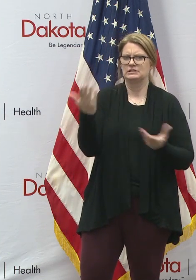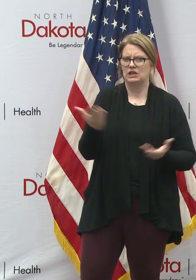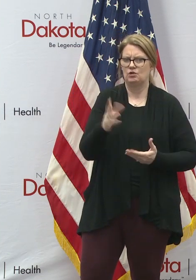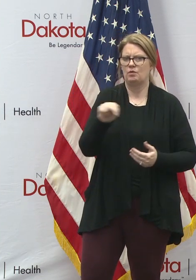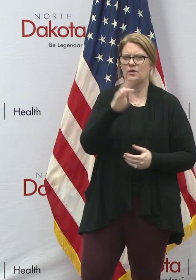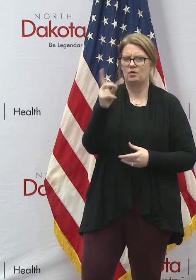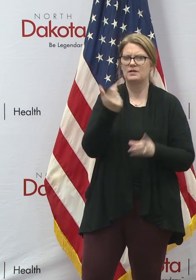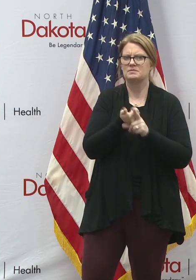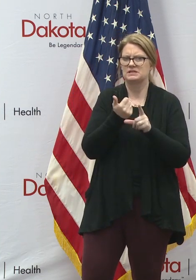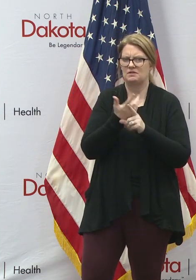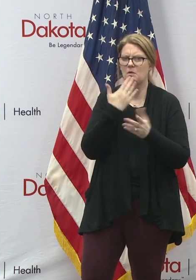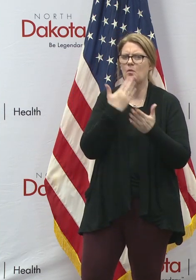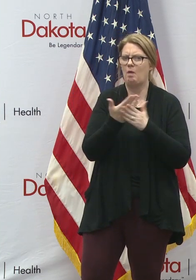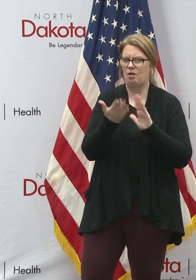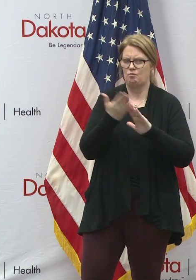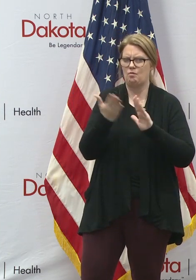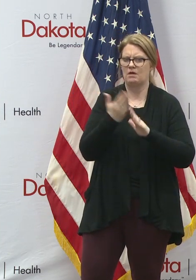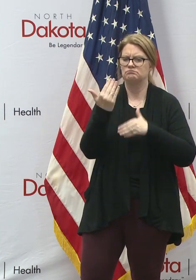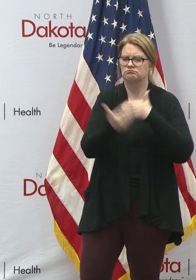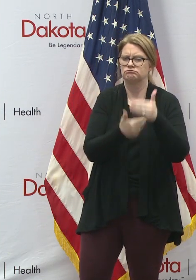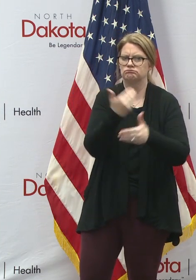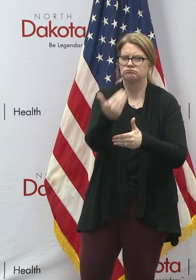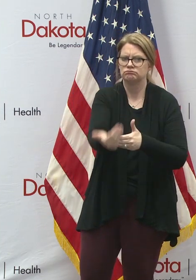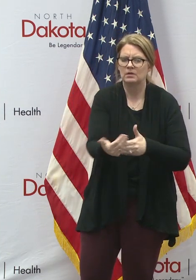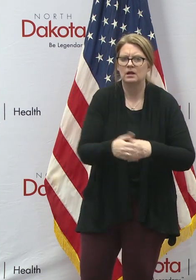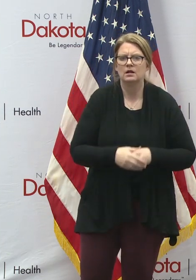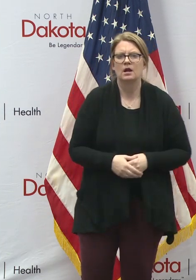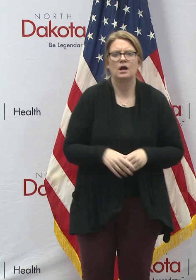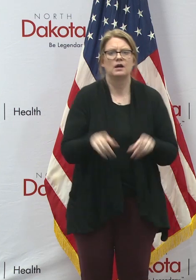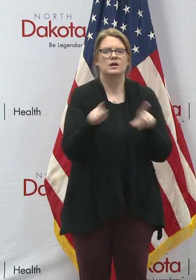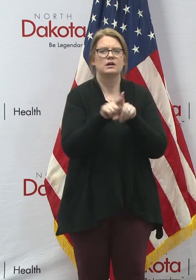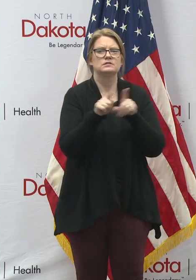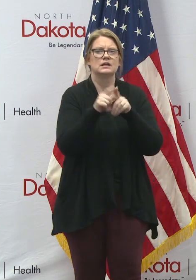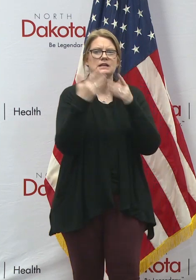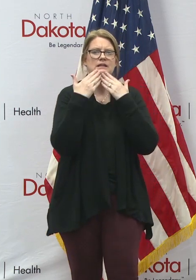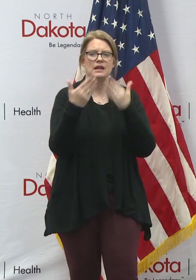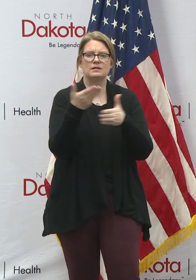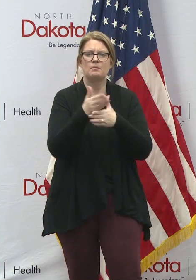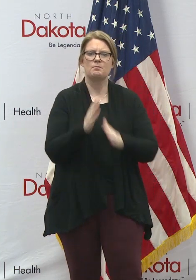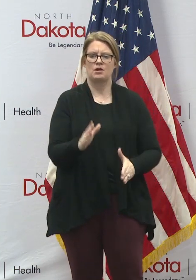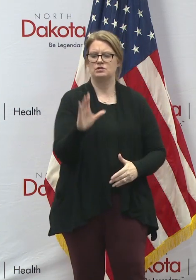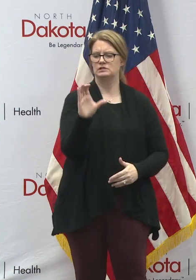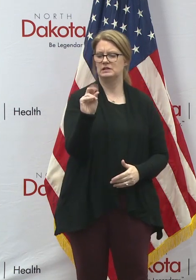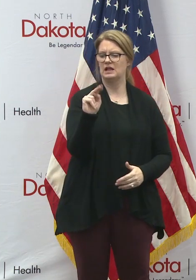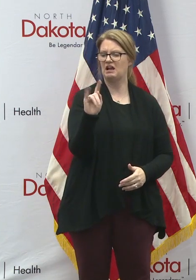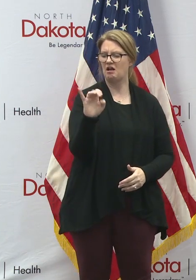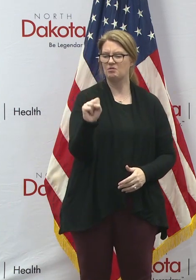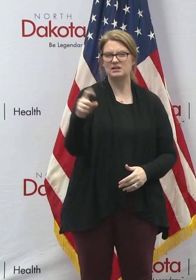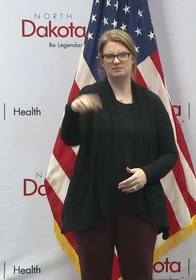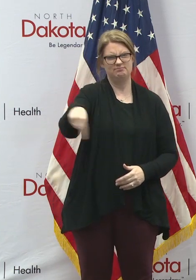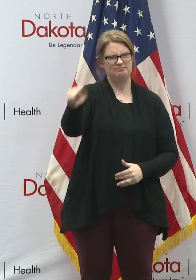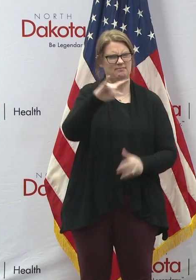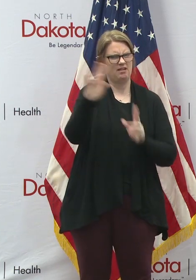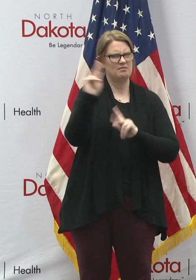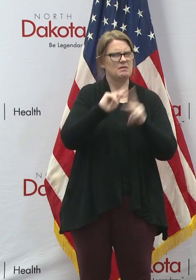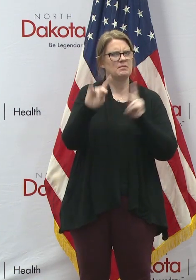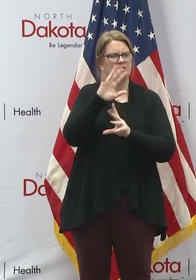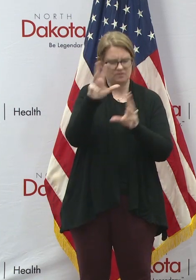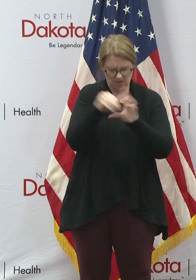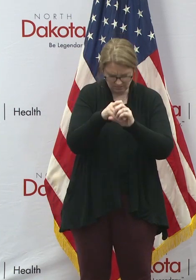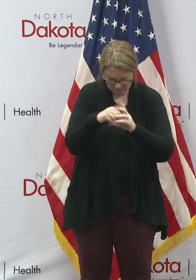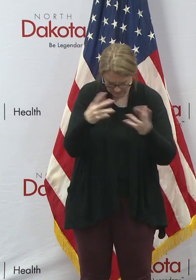thank you, Governor, for this. Again, I thank our partners at the counties and everybody else that's been involved in making this